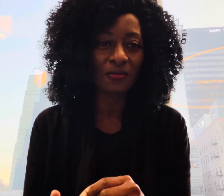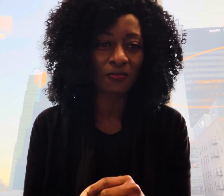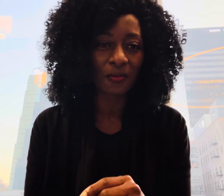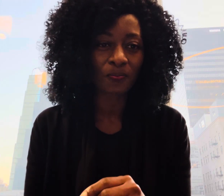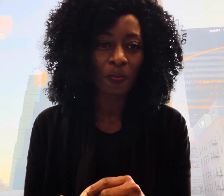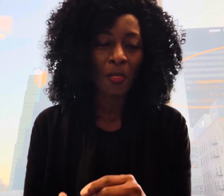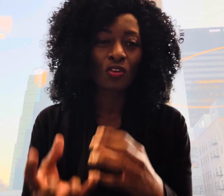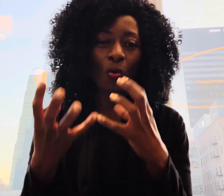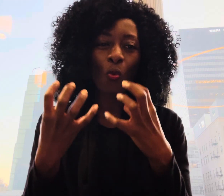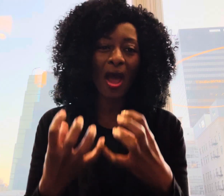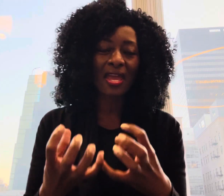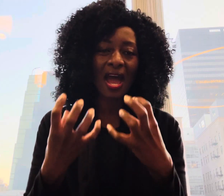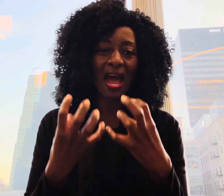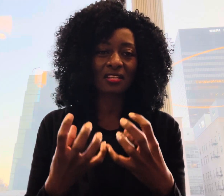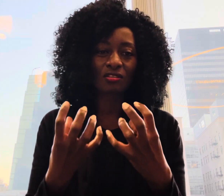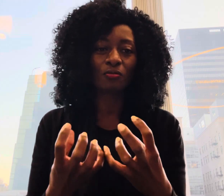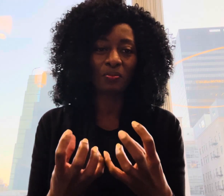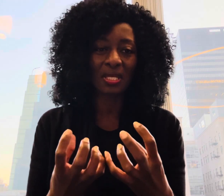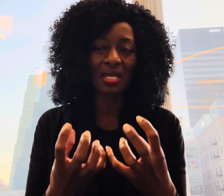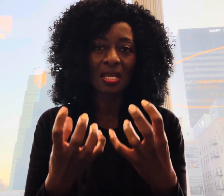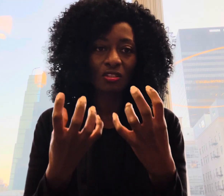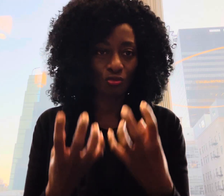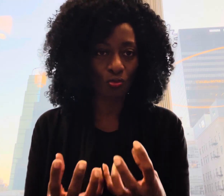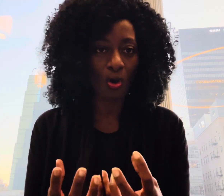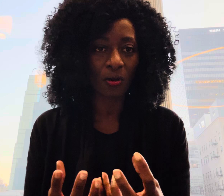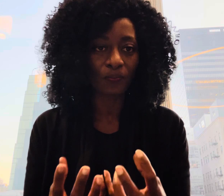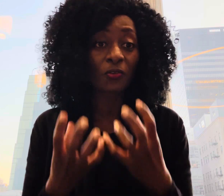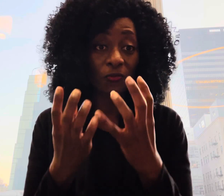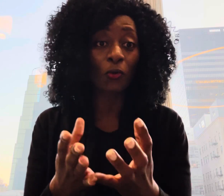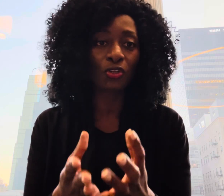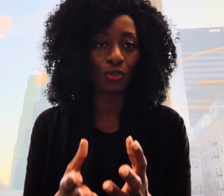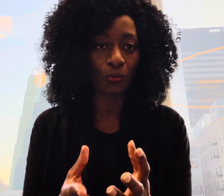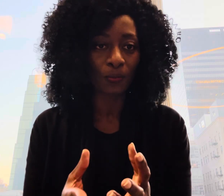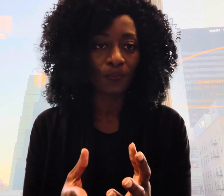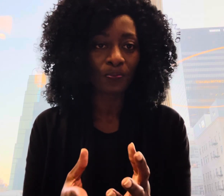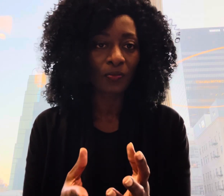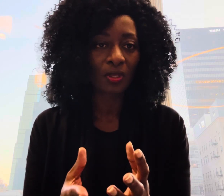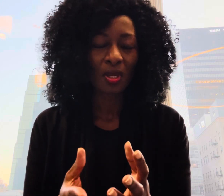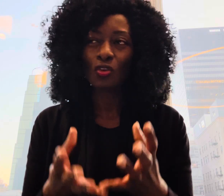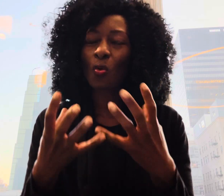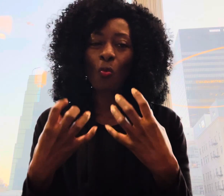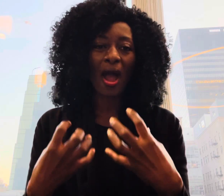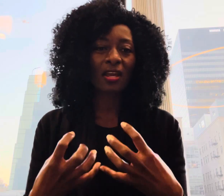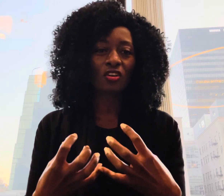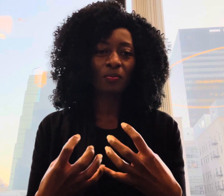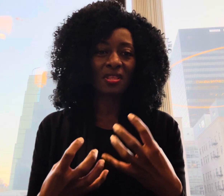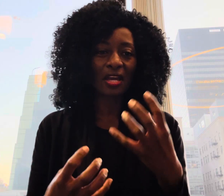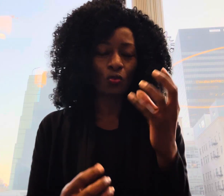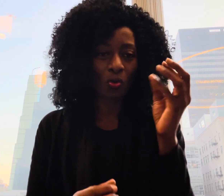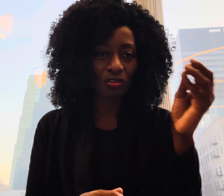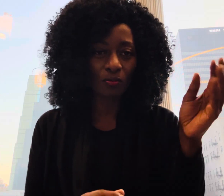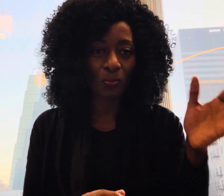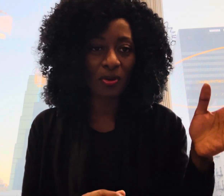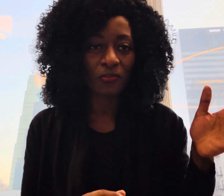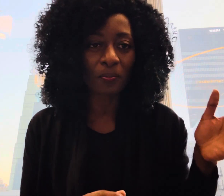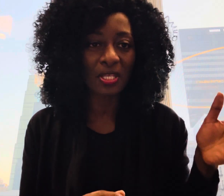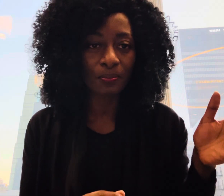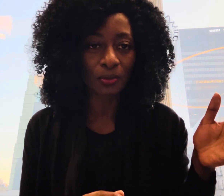your why has to be strong for you your why could be that you want to pray for people